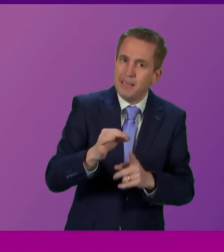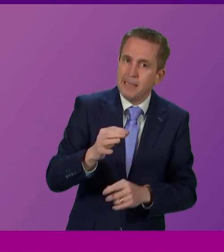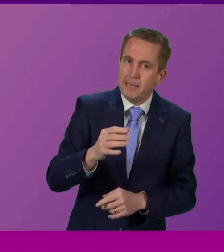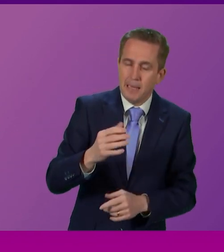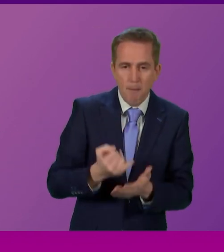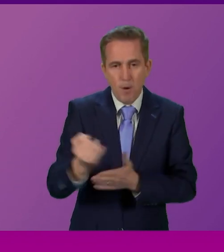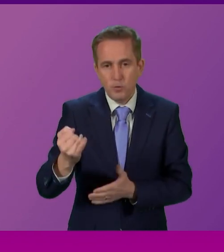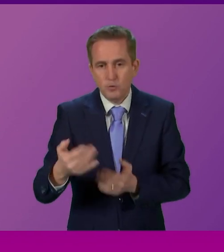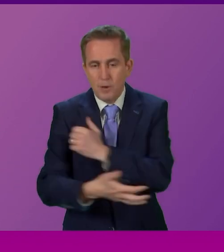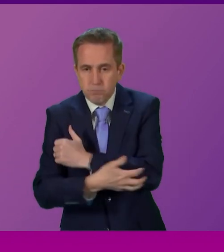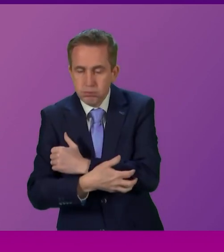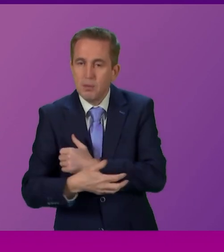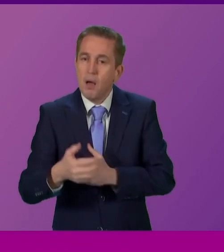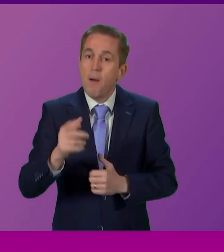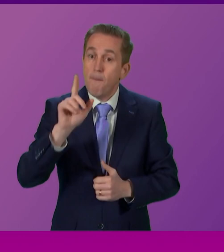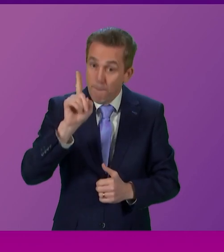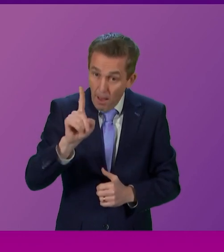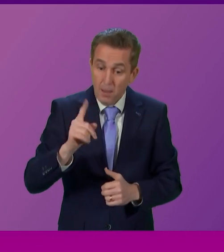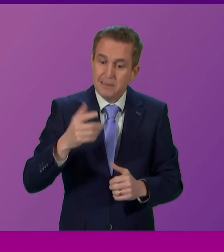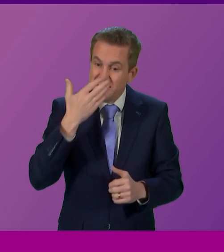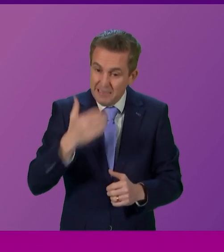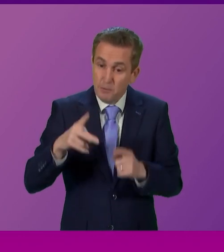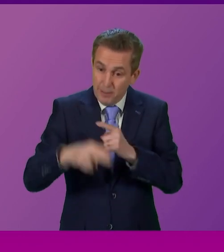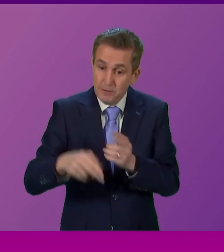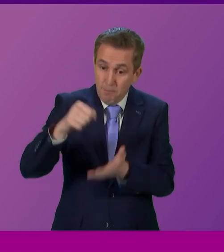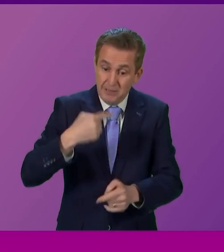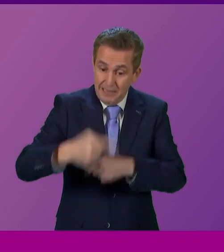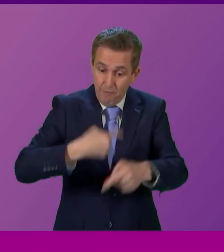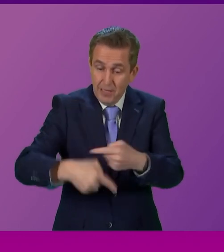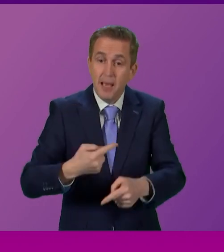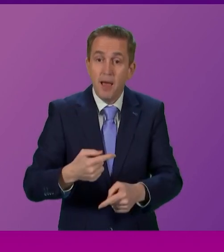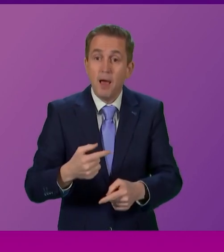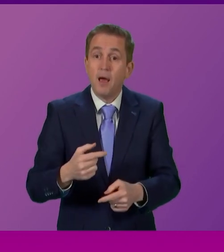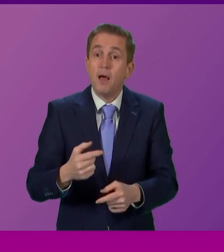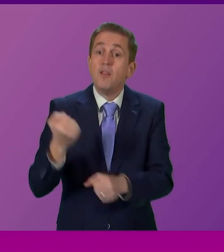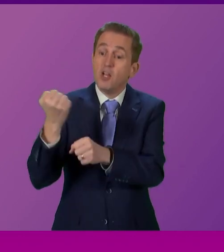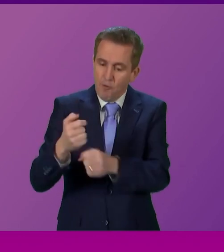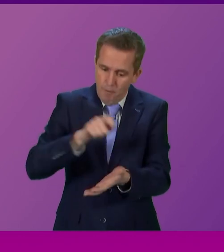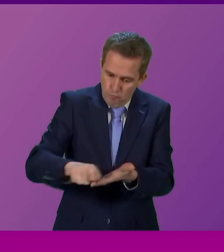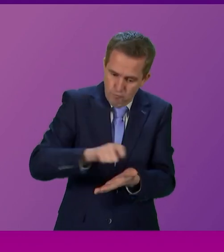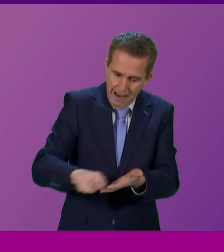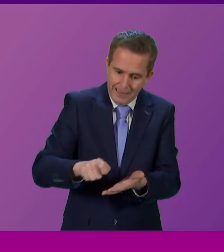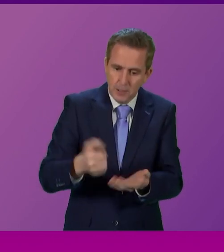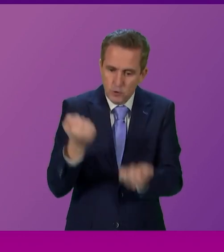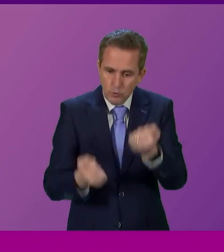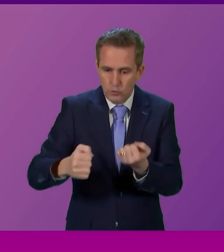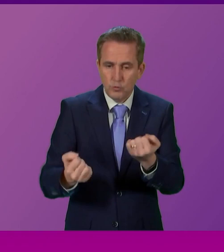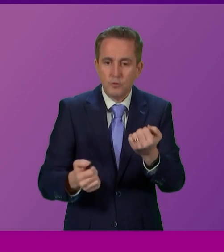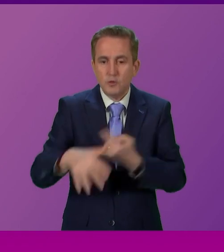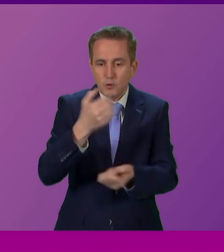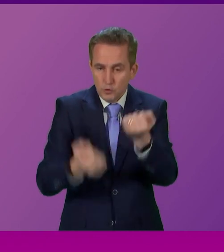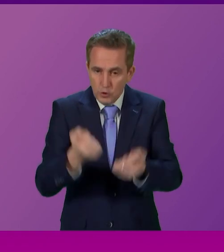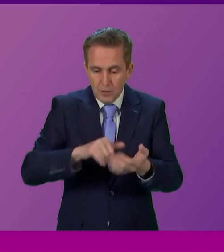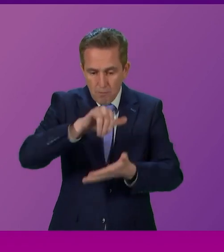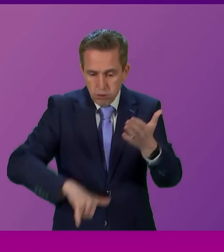commission promising to cut further and deeper year on year. They write social justice reports backing progressive taxation and then running election